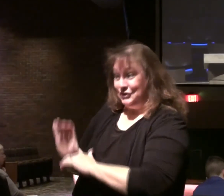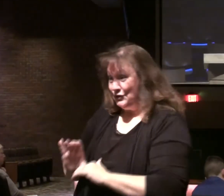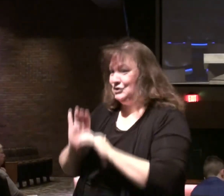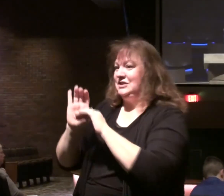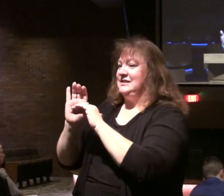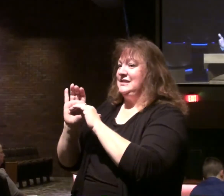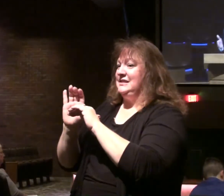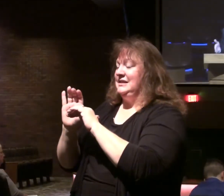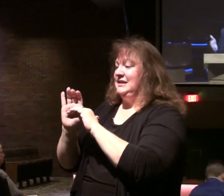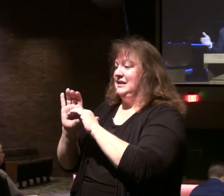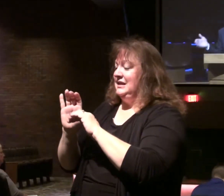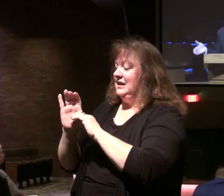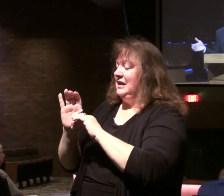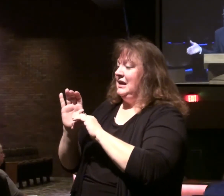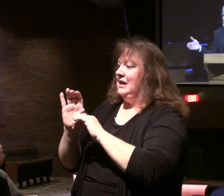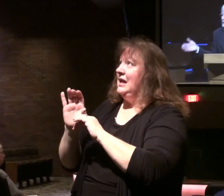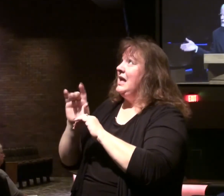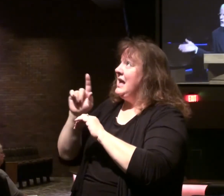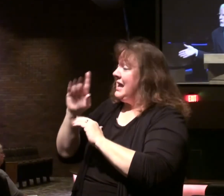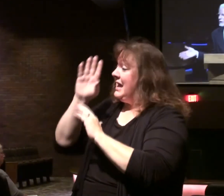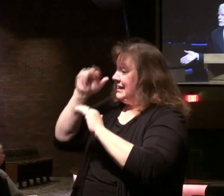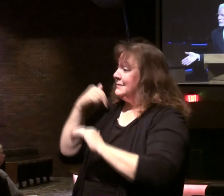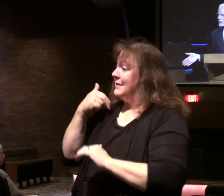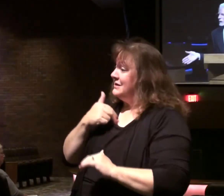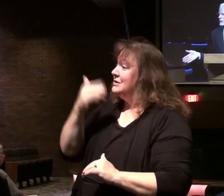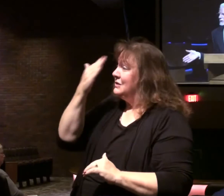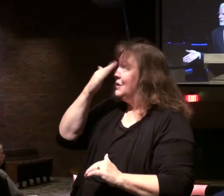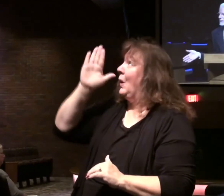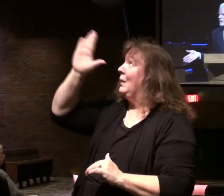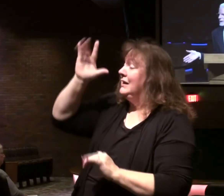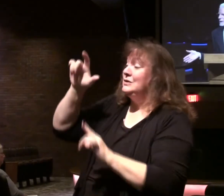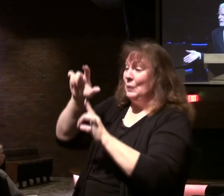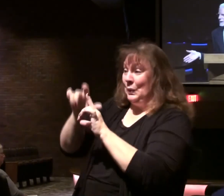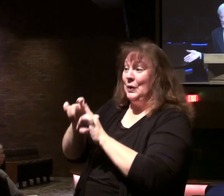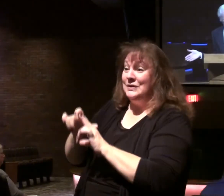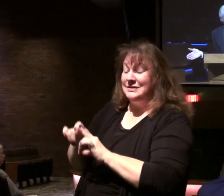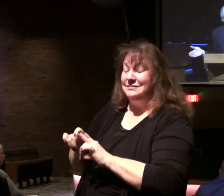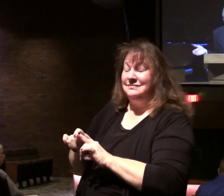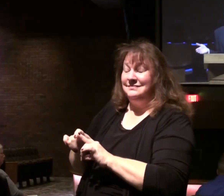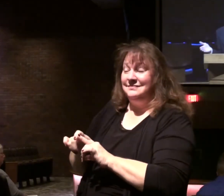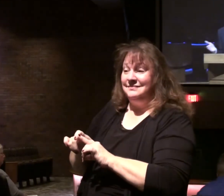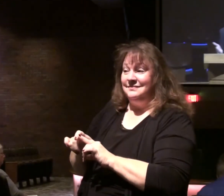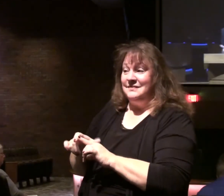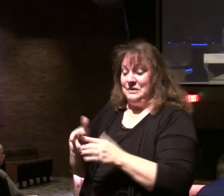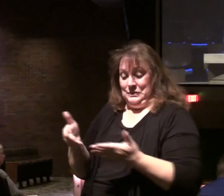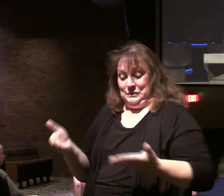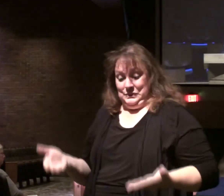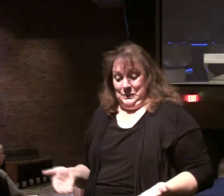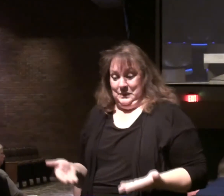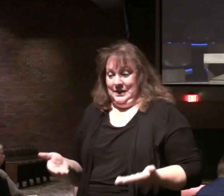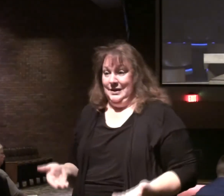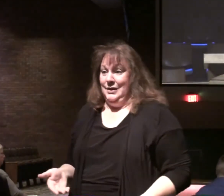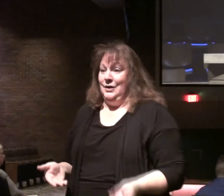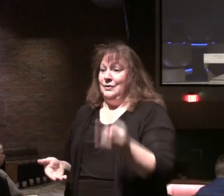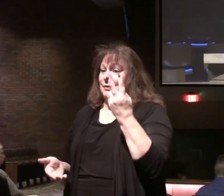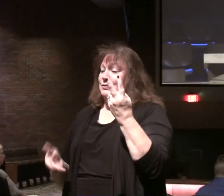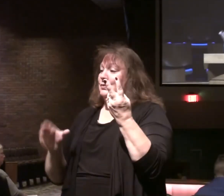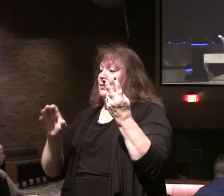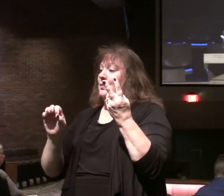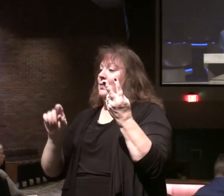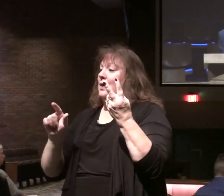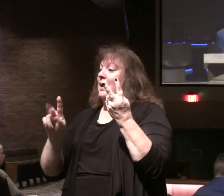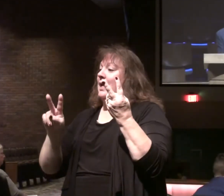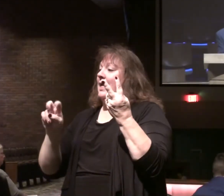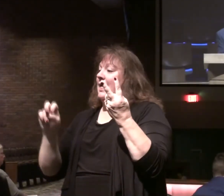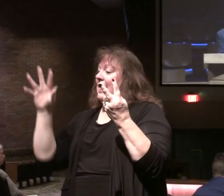And he is expecting us to know his word. And so, here we have the two olive trees and the